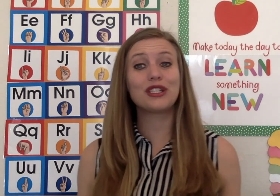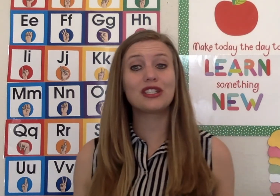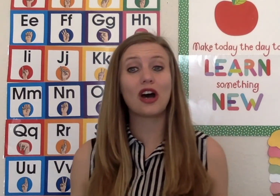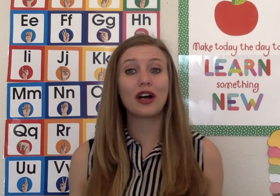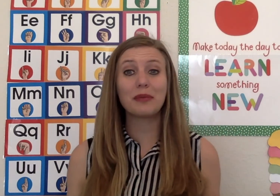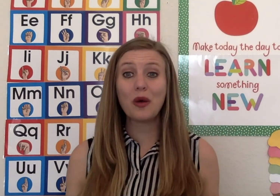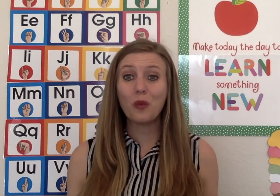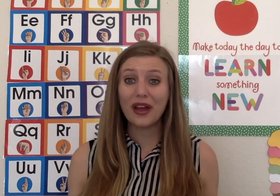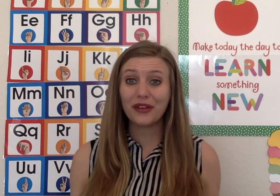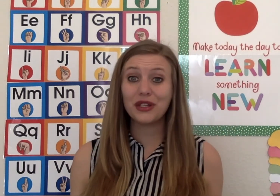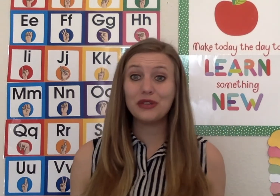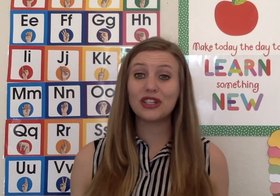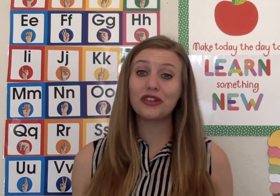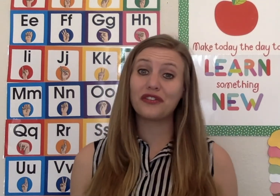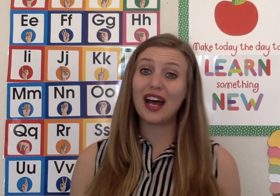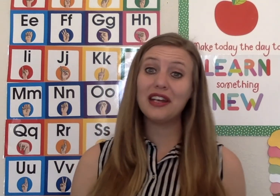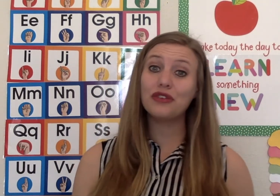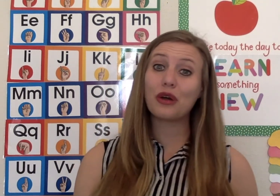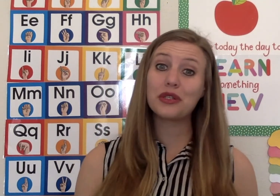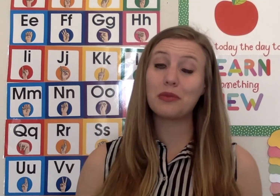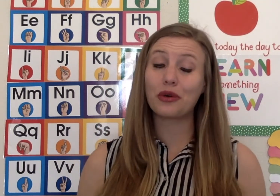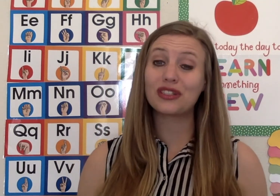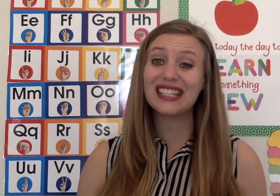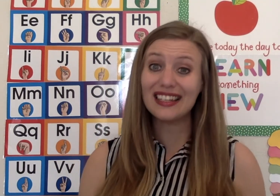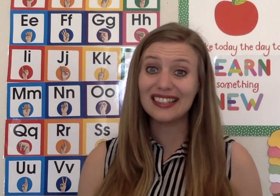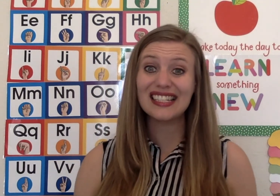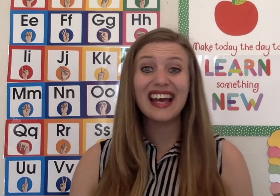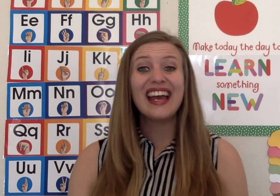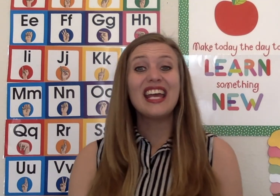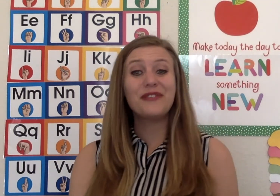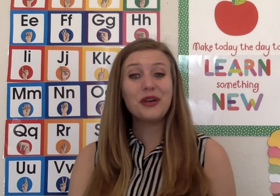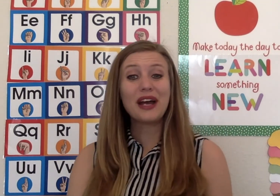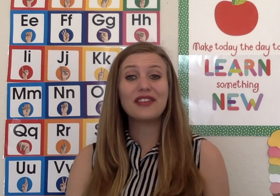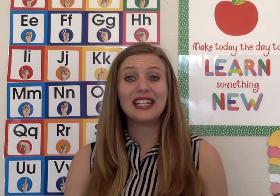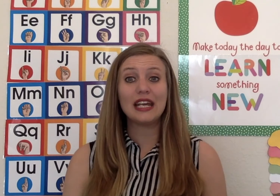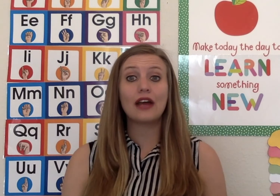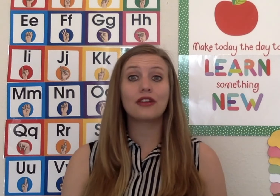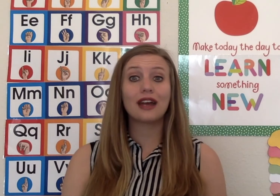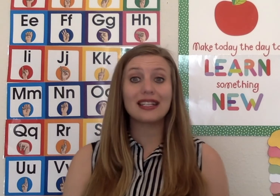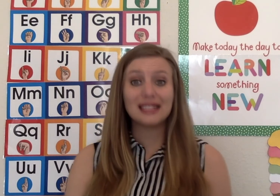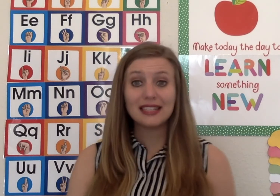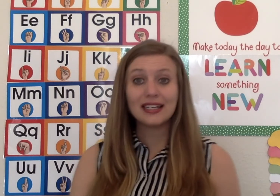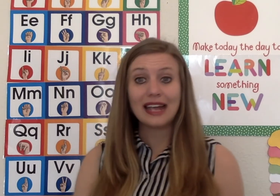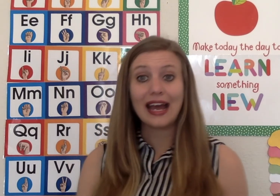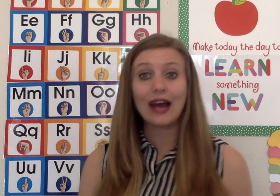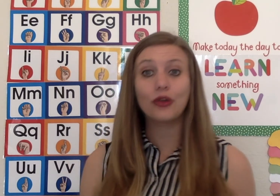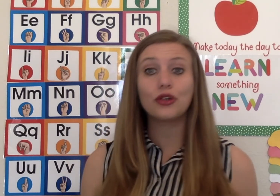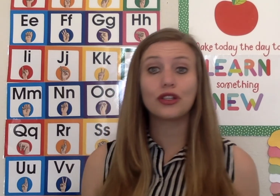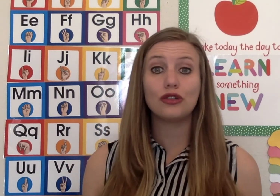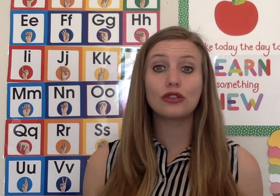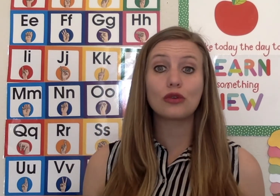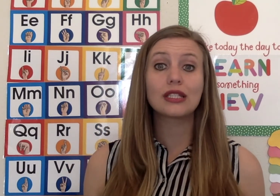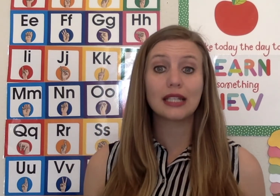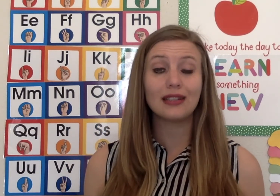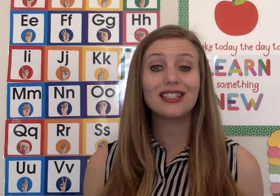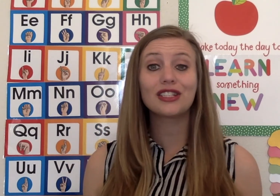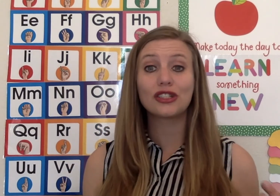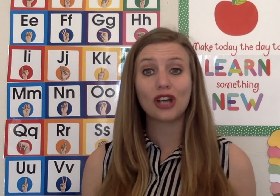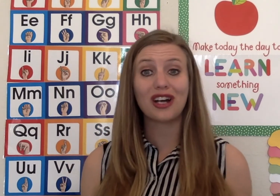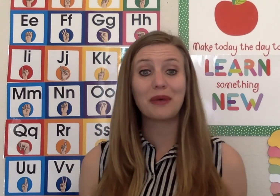talk about weather using your fine and gross motor skills. If you have any other ideas on how you could use those skills to talk about